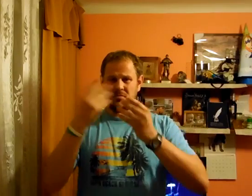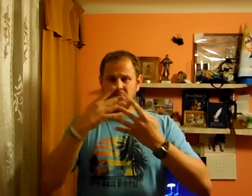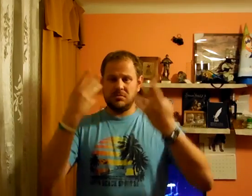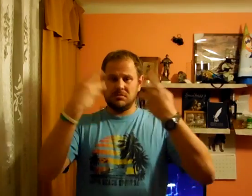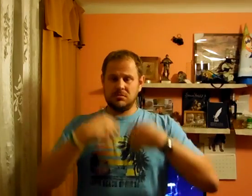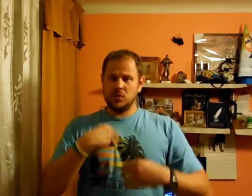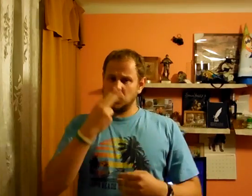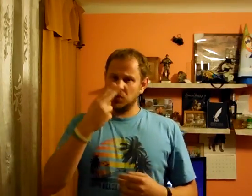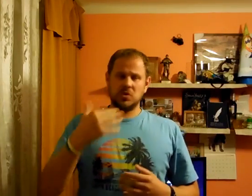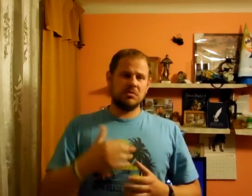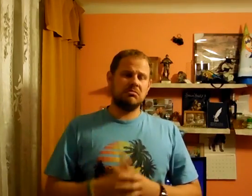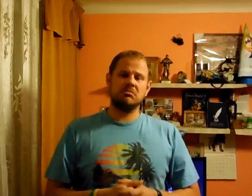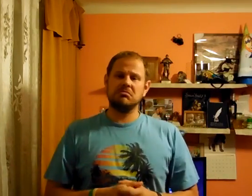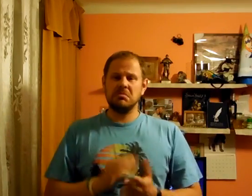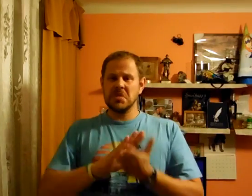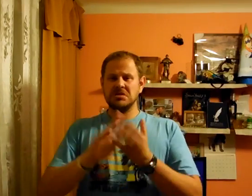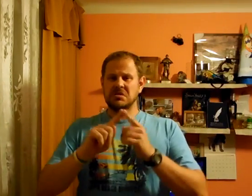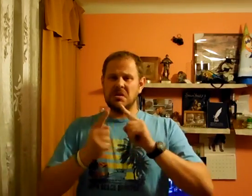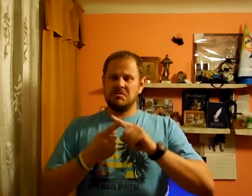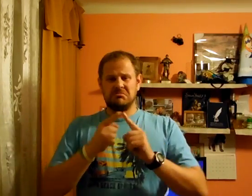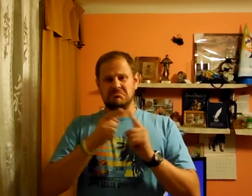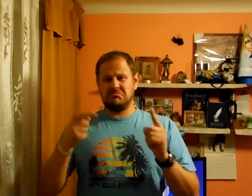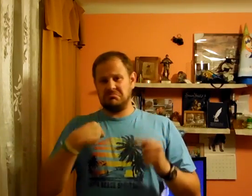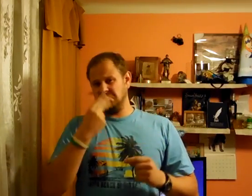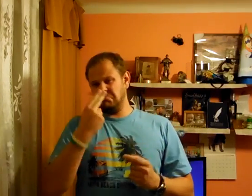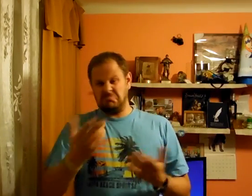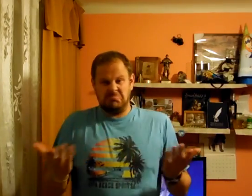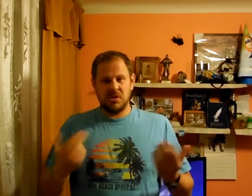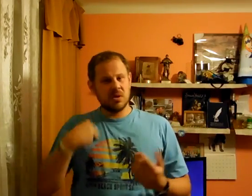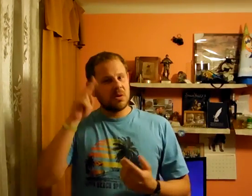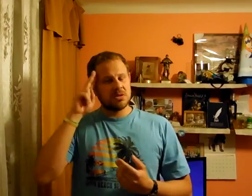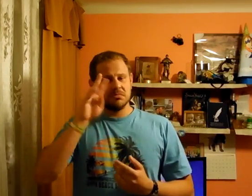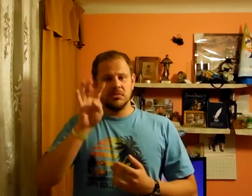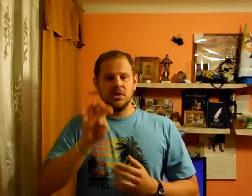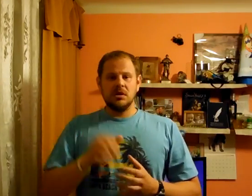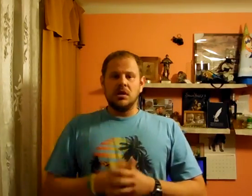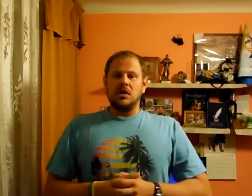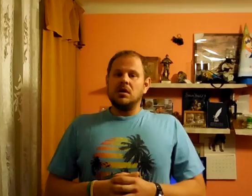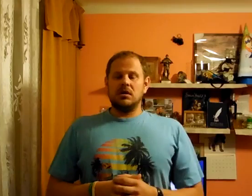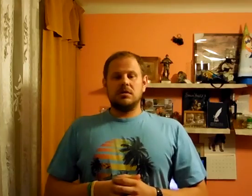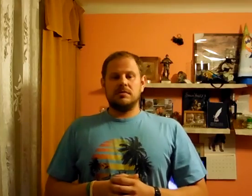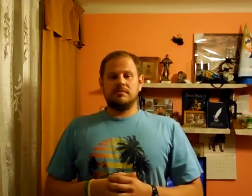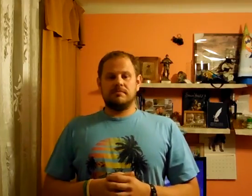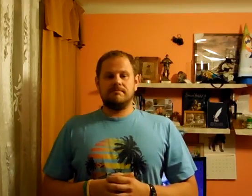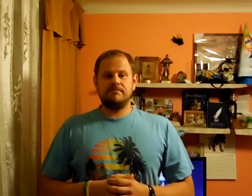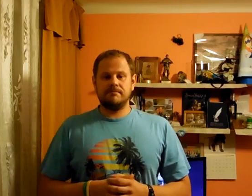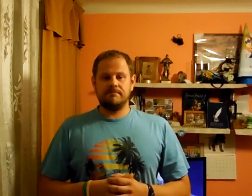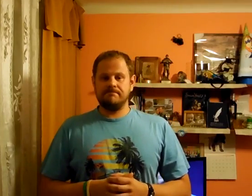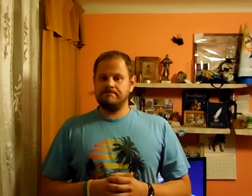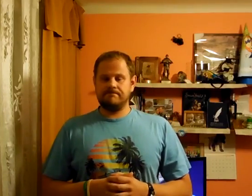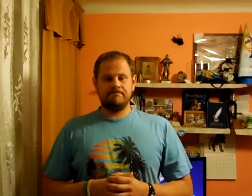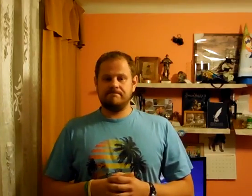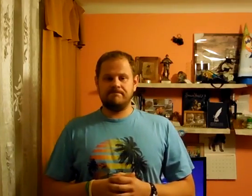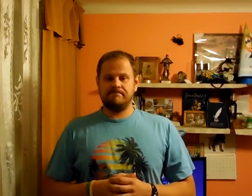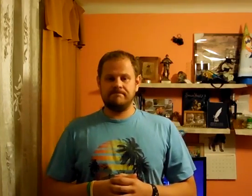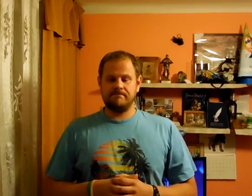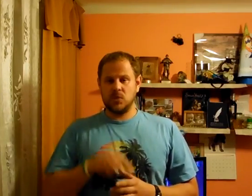After all, you are the President. Tell me. Operation Blacksmoke. What is it?